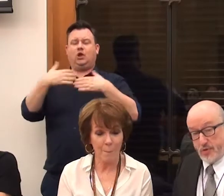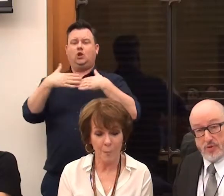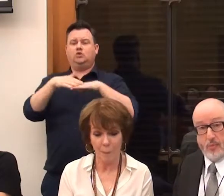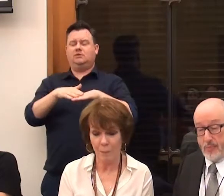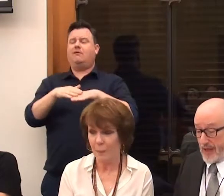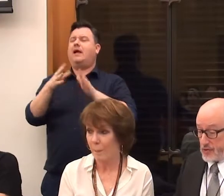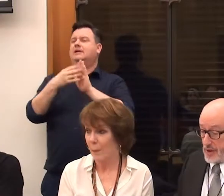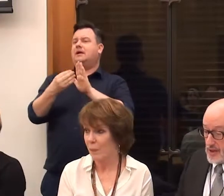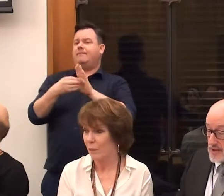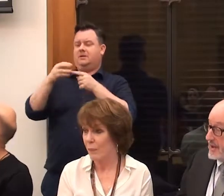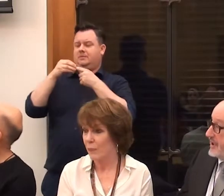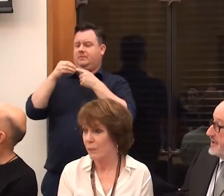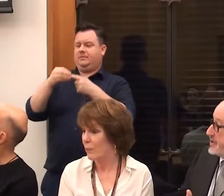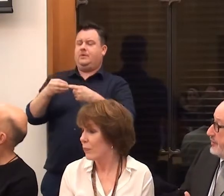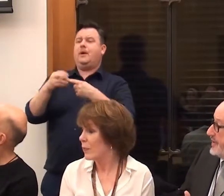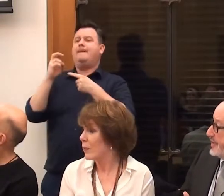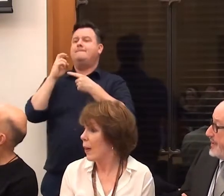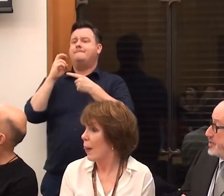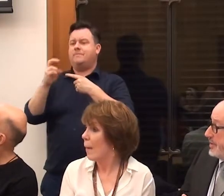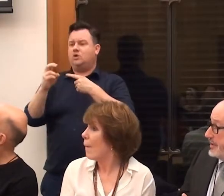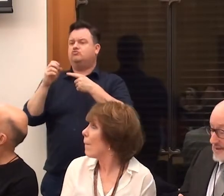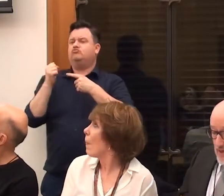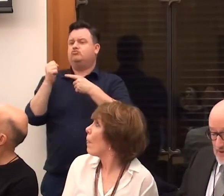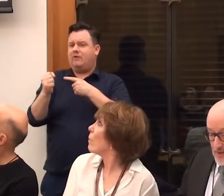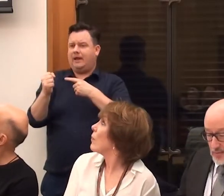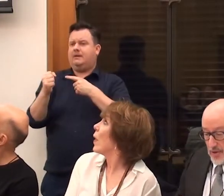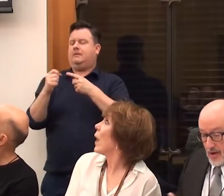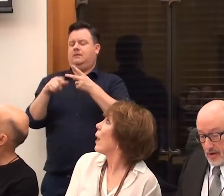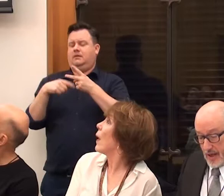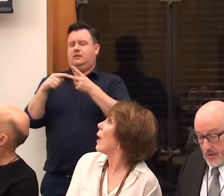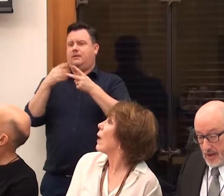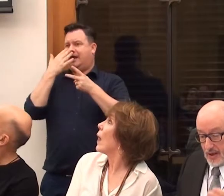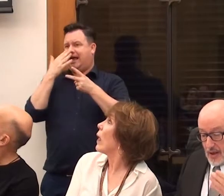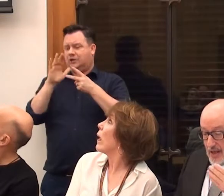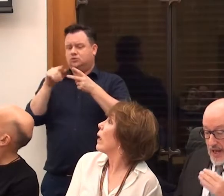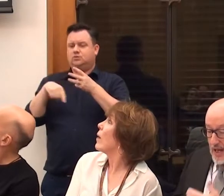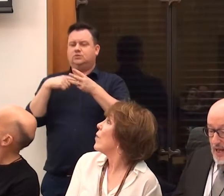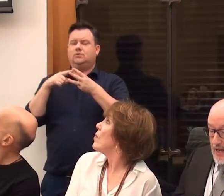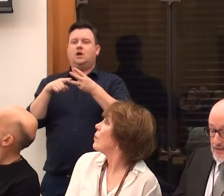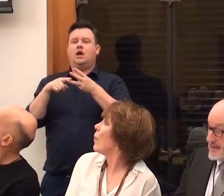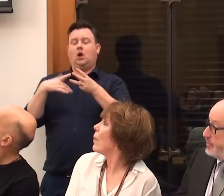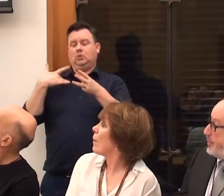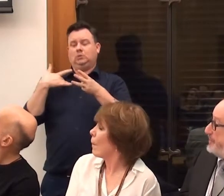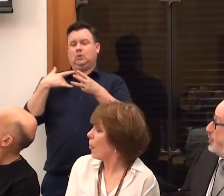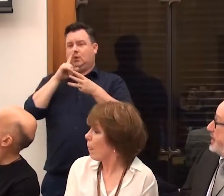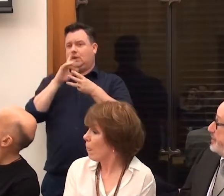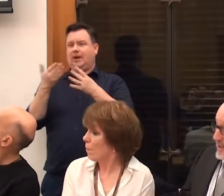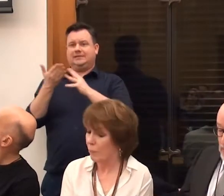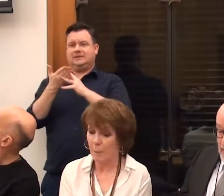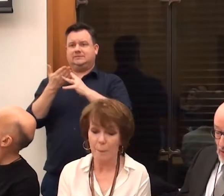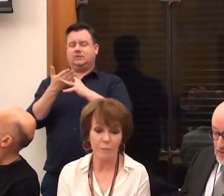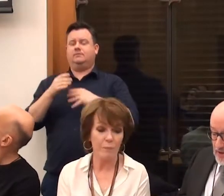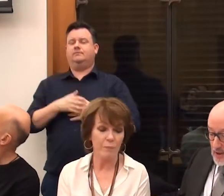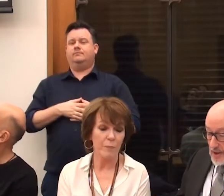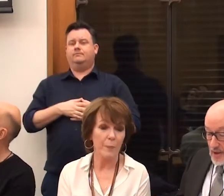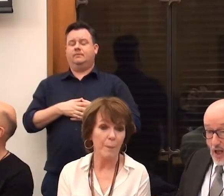transport, not being patronised, discovering that the restaurant isn't accessible at the art gallery. As disabled people, we're an oppressed